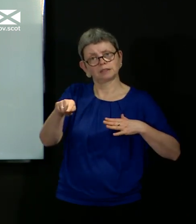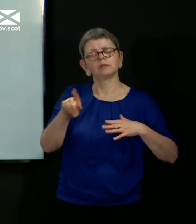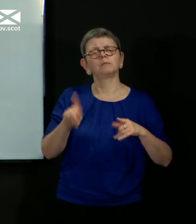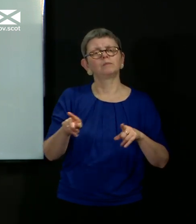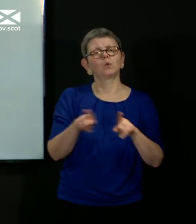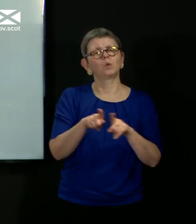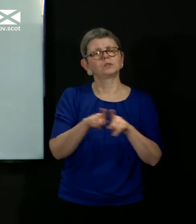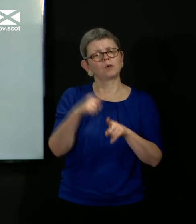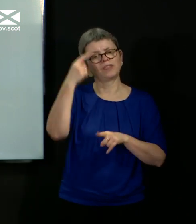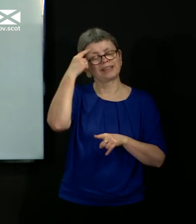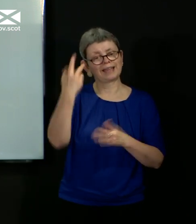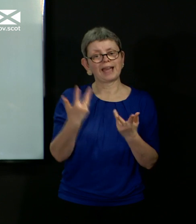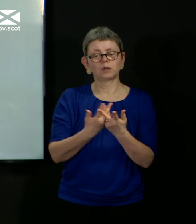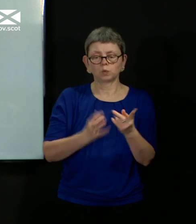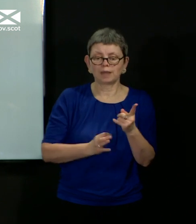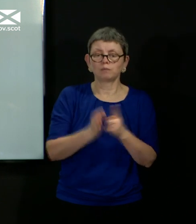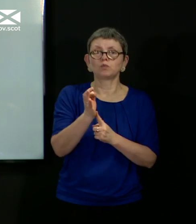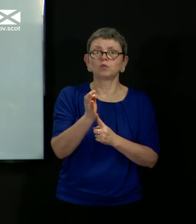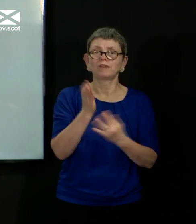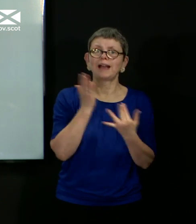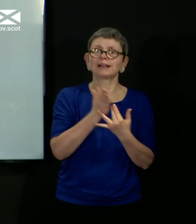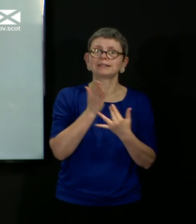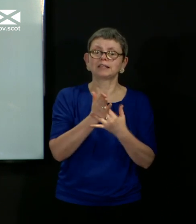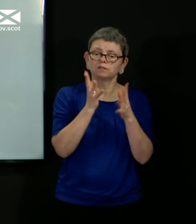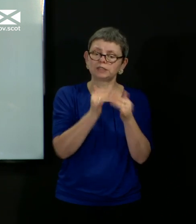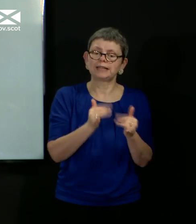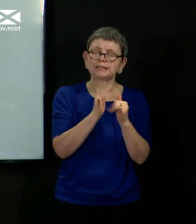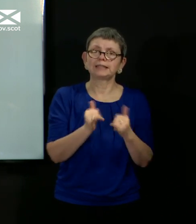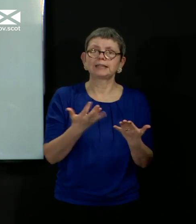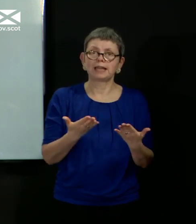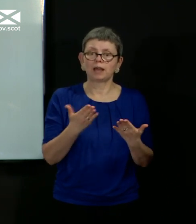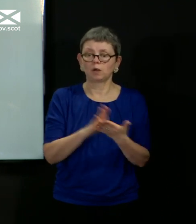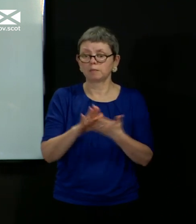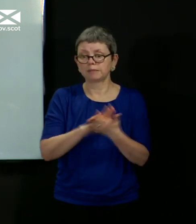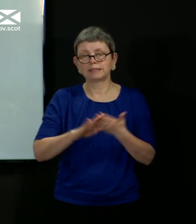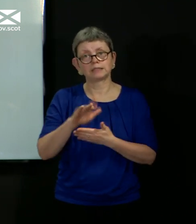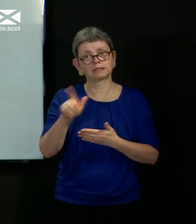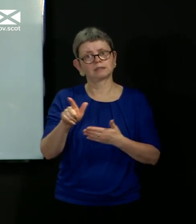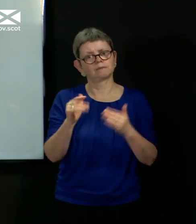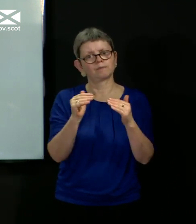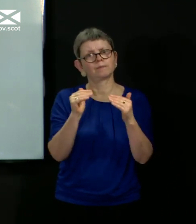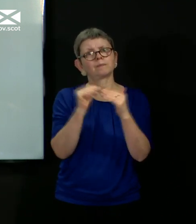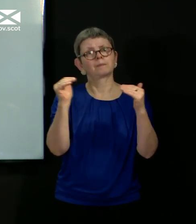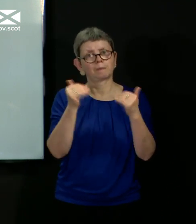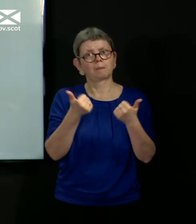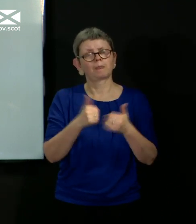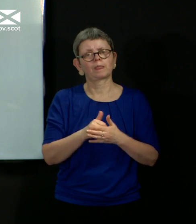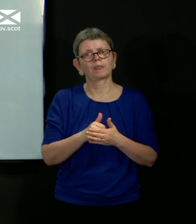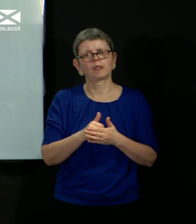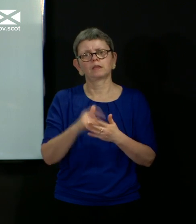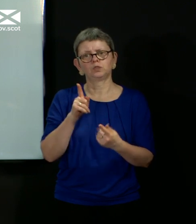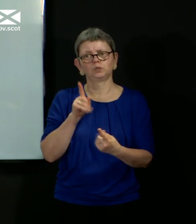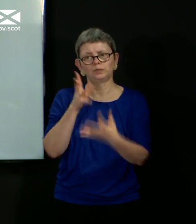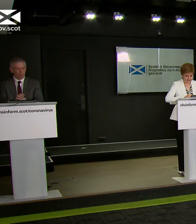can improve access to that capacity so that we can meet that obligation in terms of test, trace and